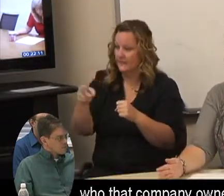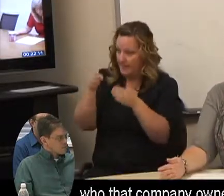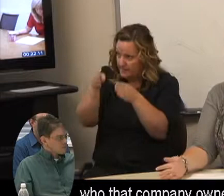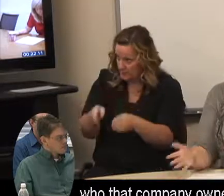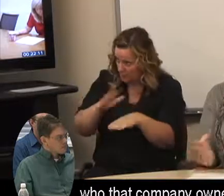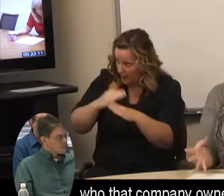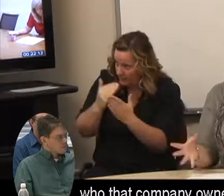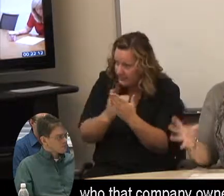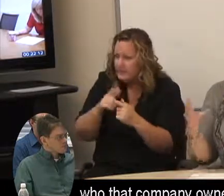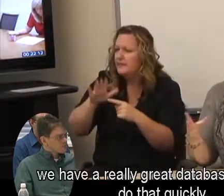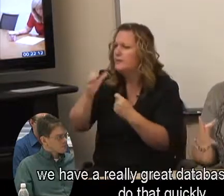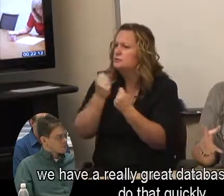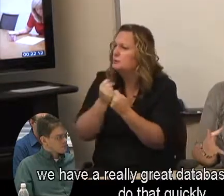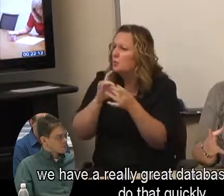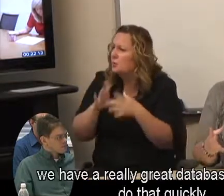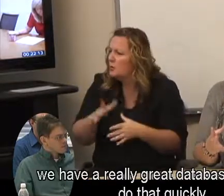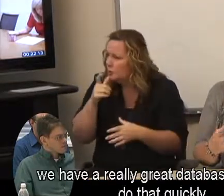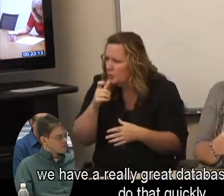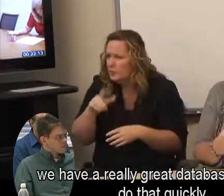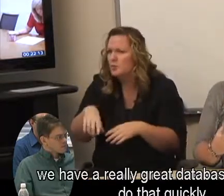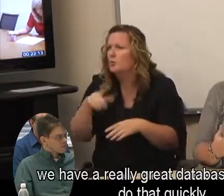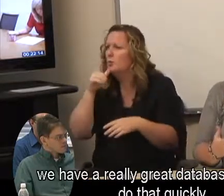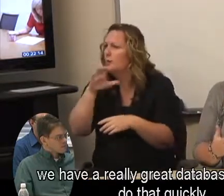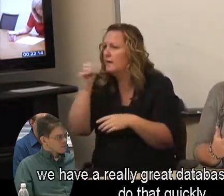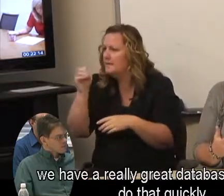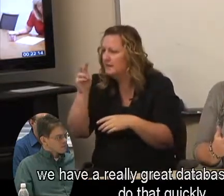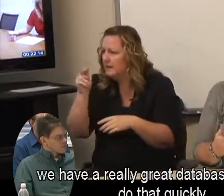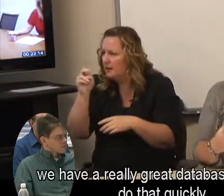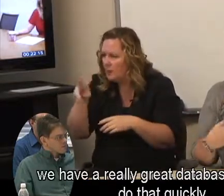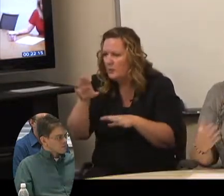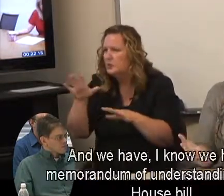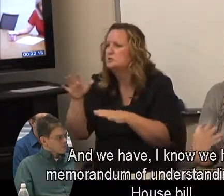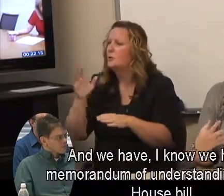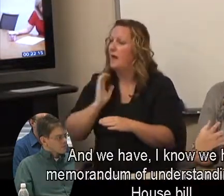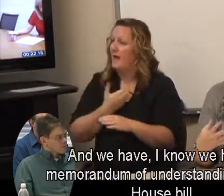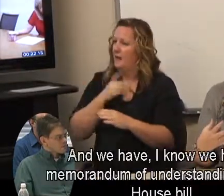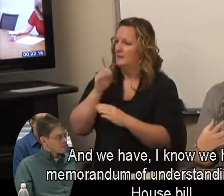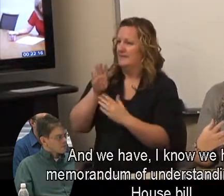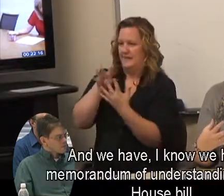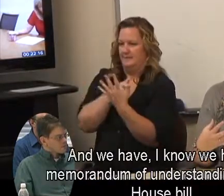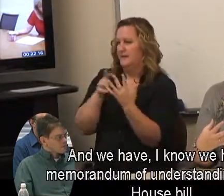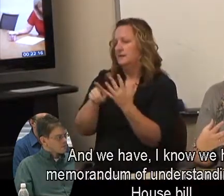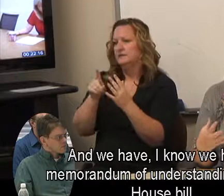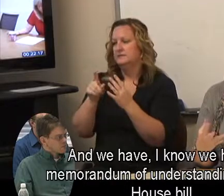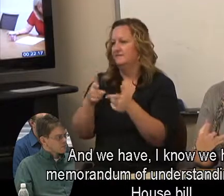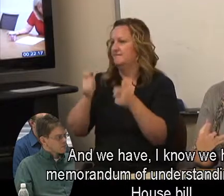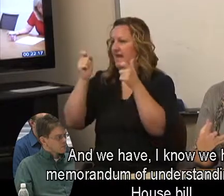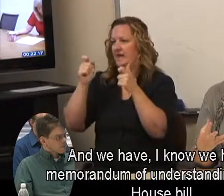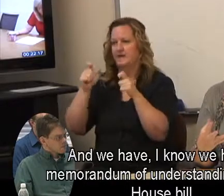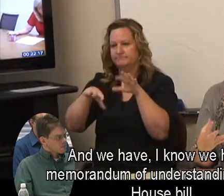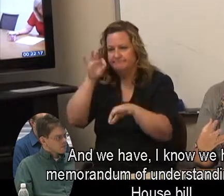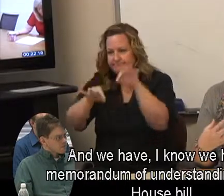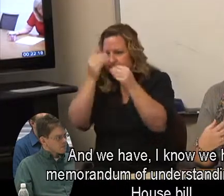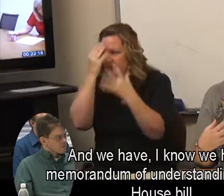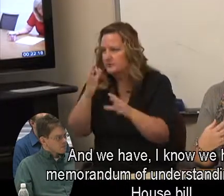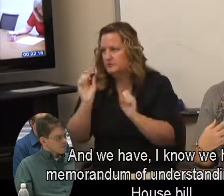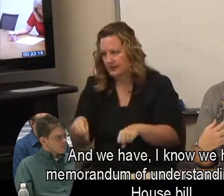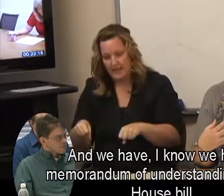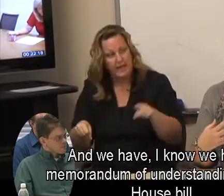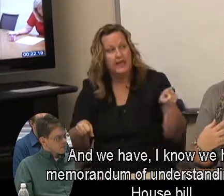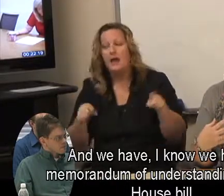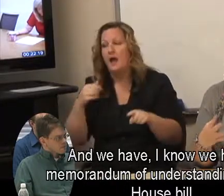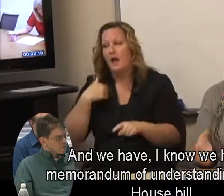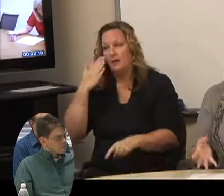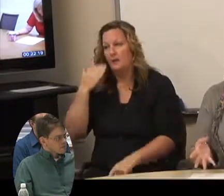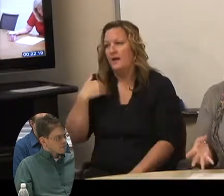company owner is. I have, we have a really great database that I can do that quickly. And we have, I know we have a memorandum of understanding